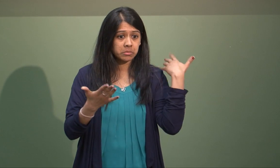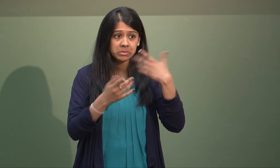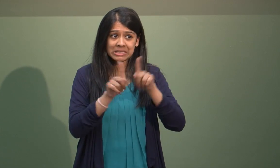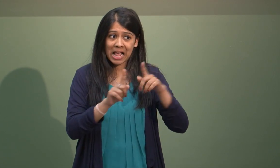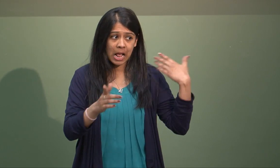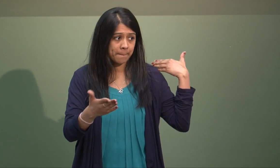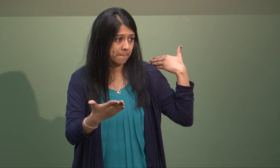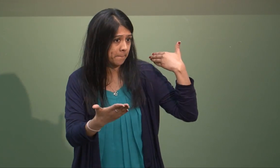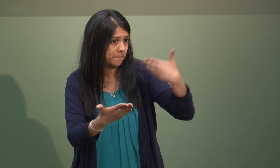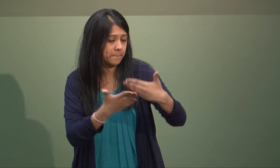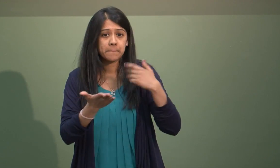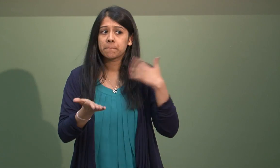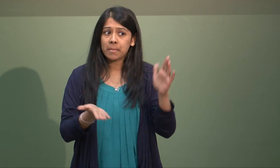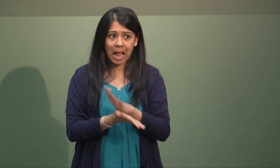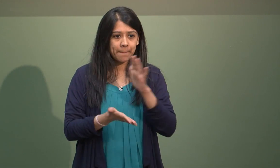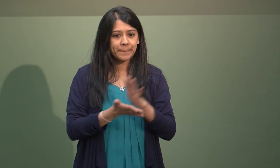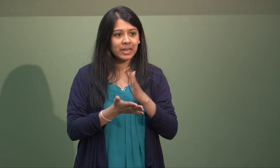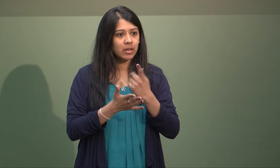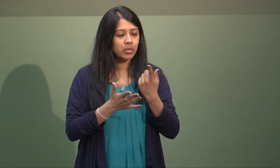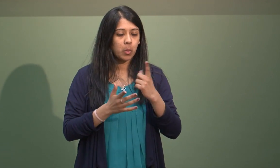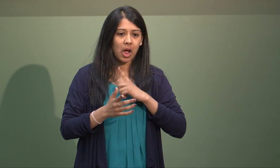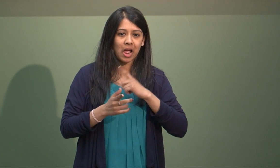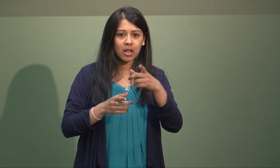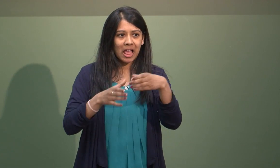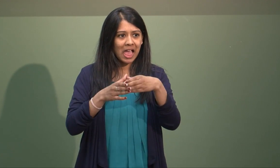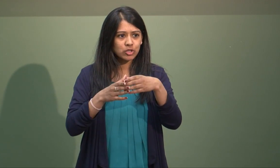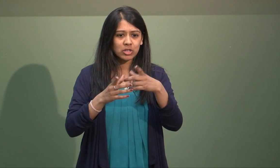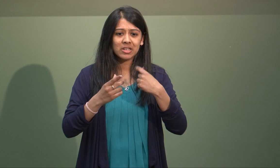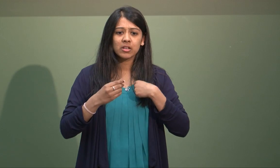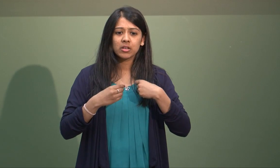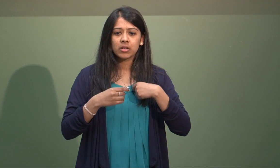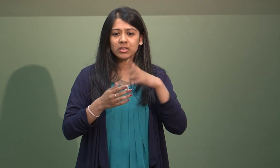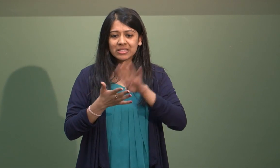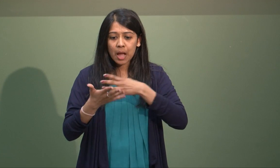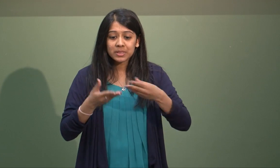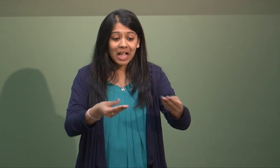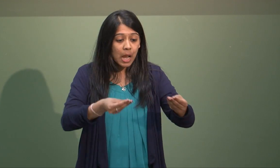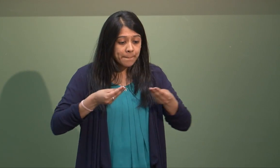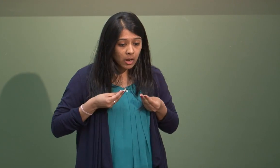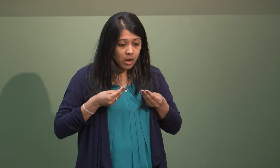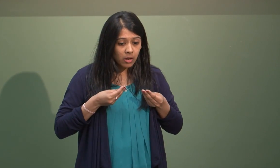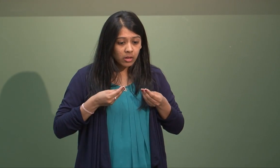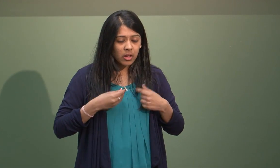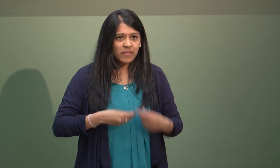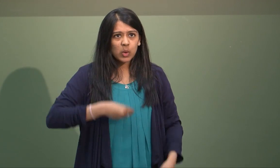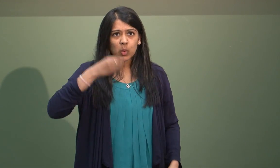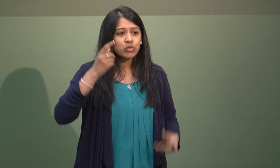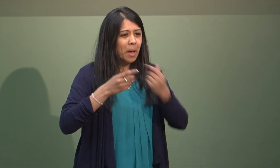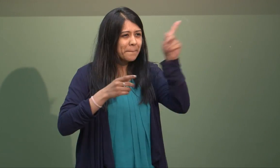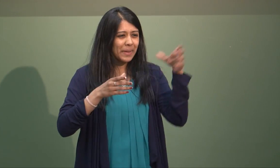or the disability advisor and that was my right. But I was happy with the provision I had over the three years. So I was given the timetable